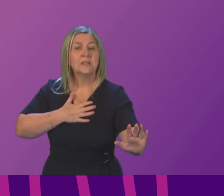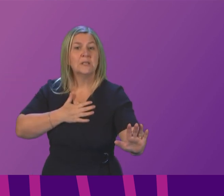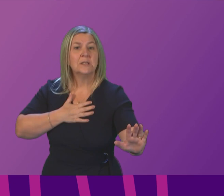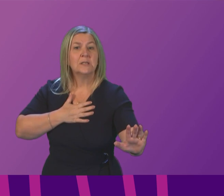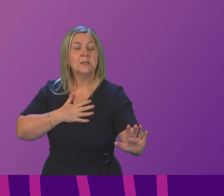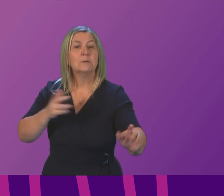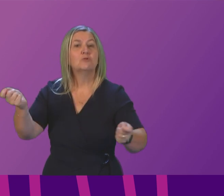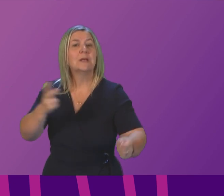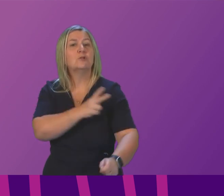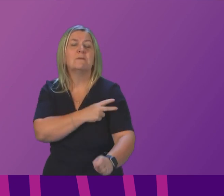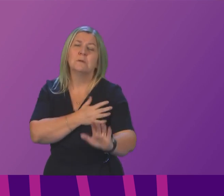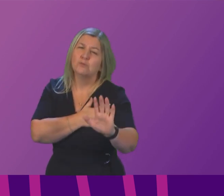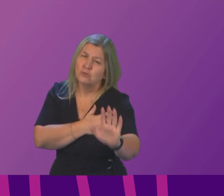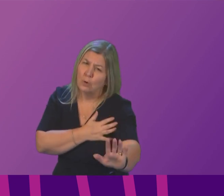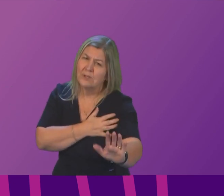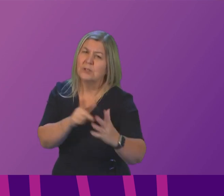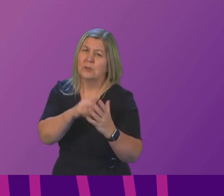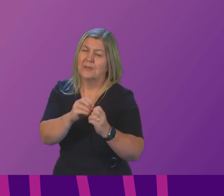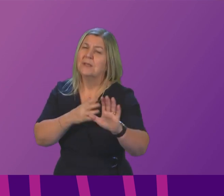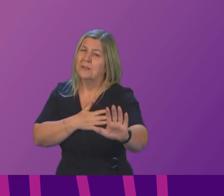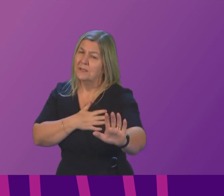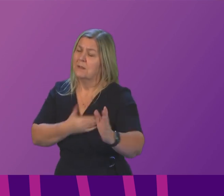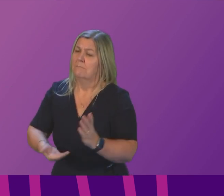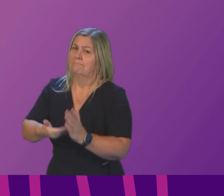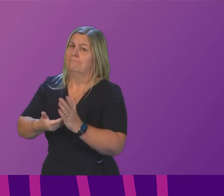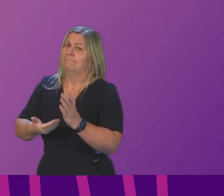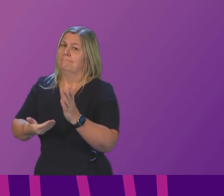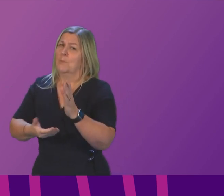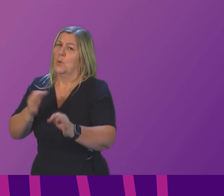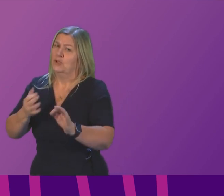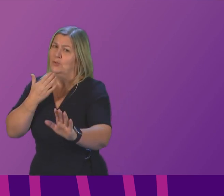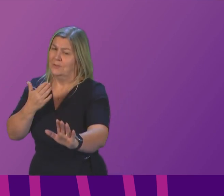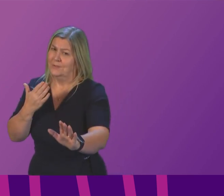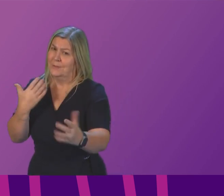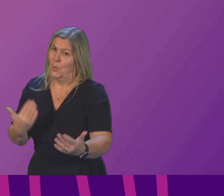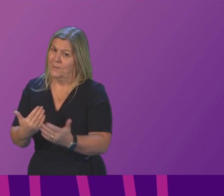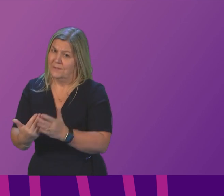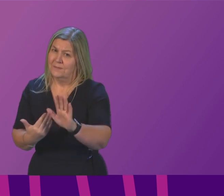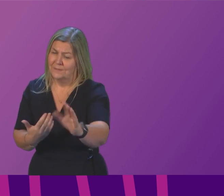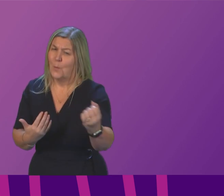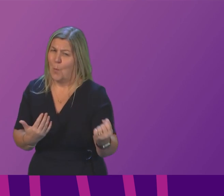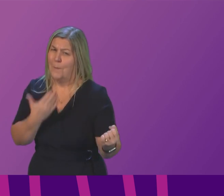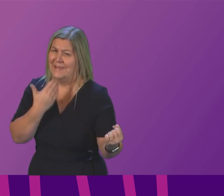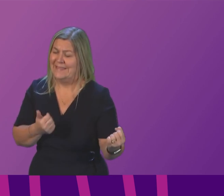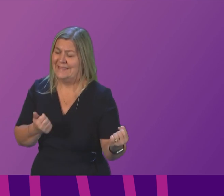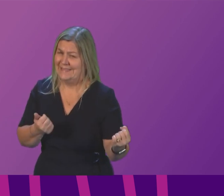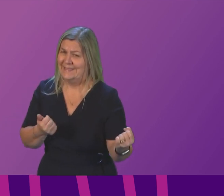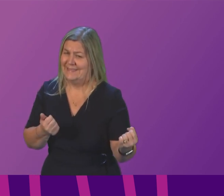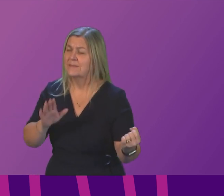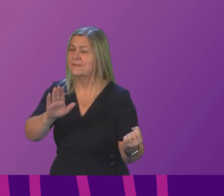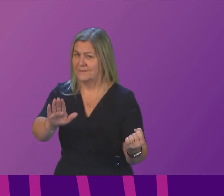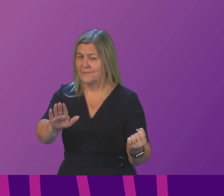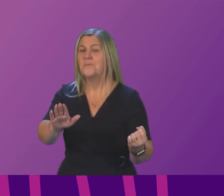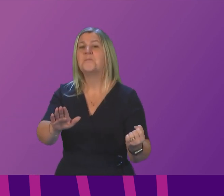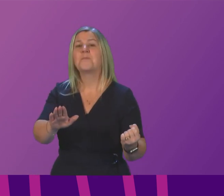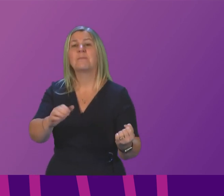I'm still taking supplementary questions at the moment but we will get to you in due course thank you I will therefore move